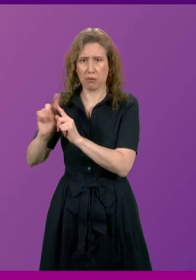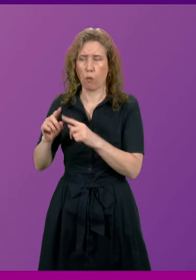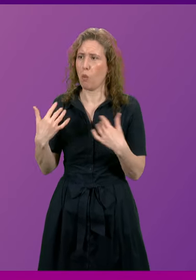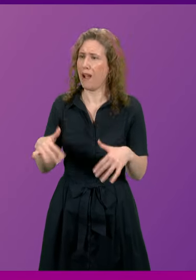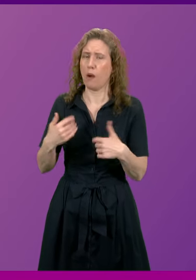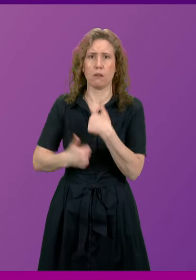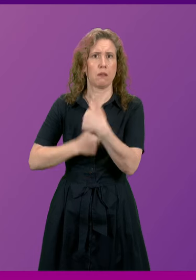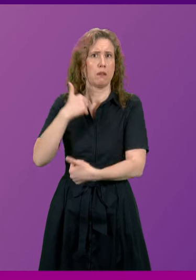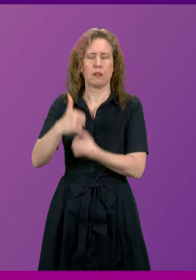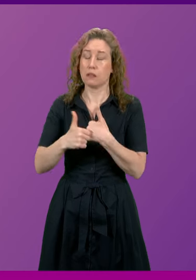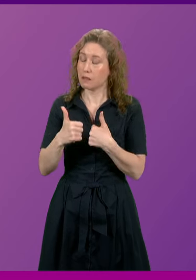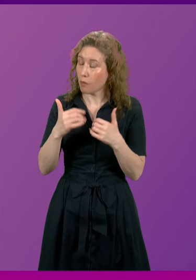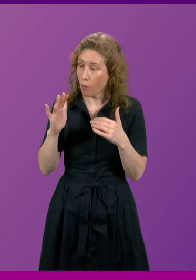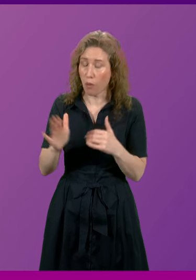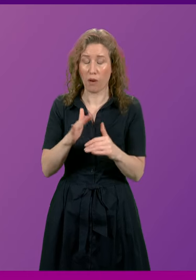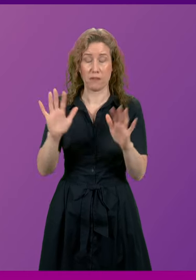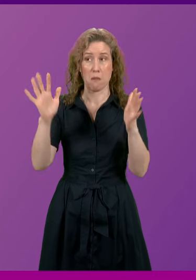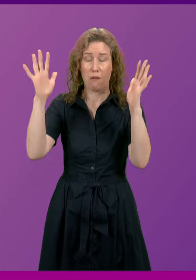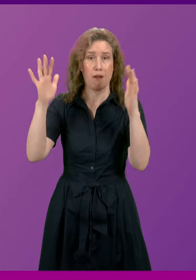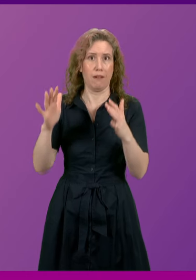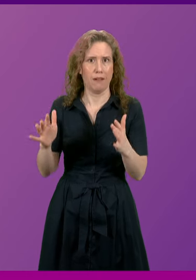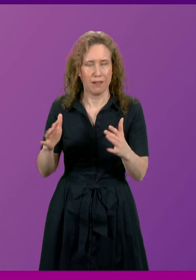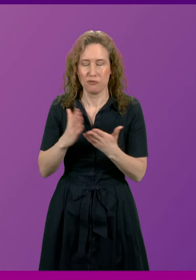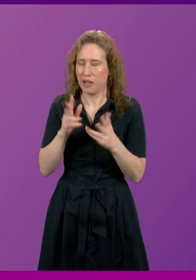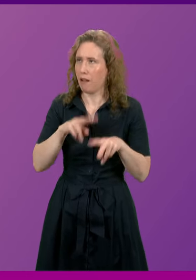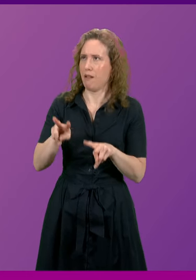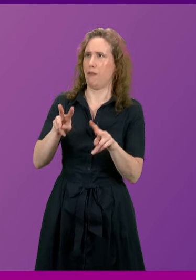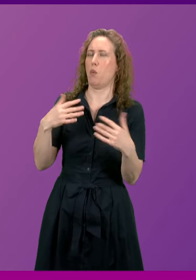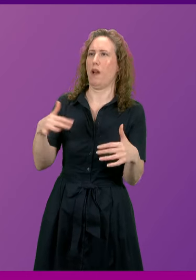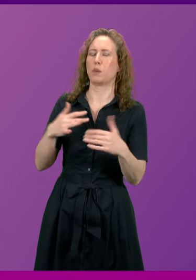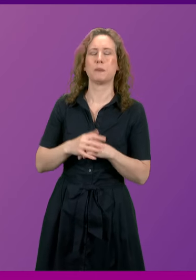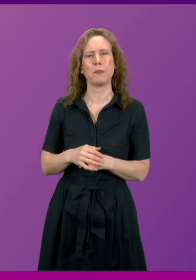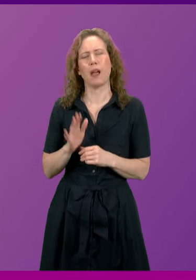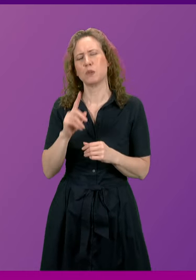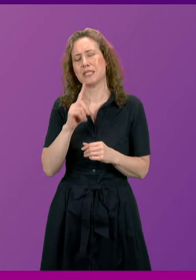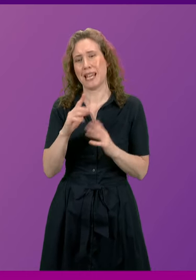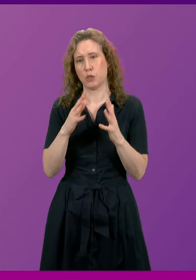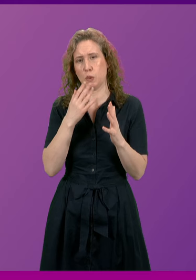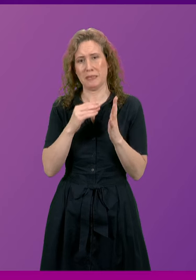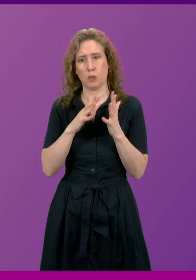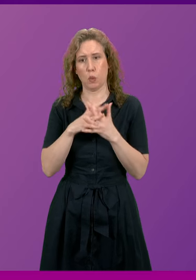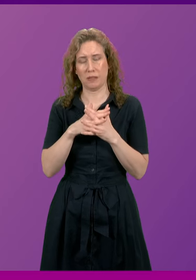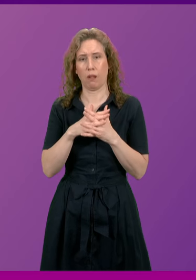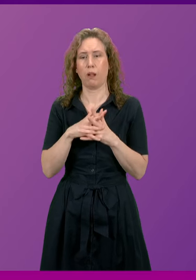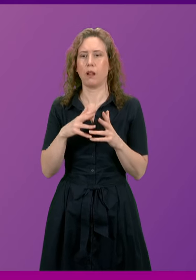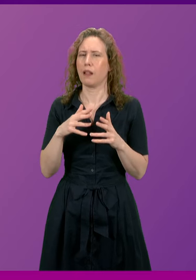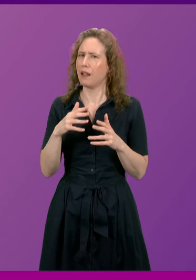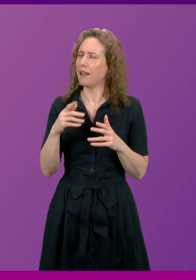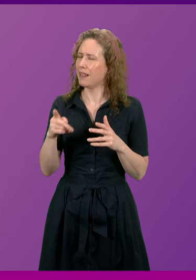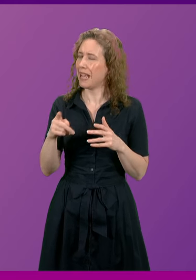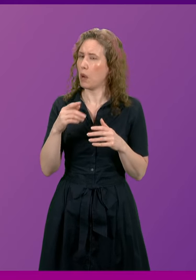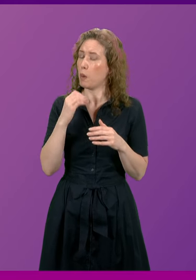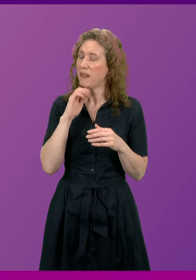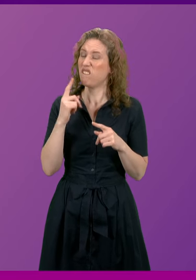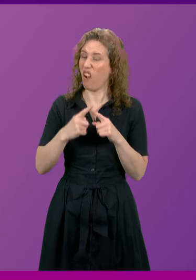they are utterly and totally inspiring. I have to say to Mr Whittle they'll be a great deal faster